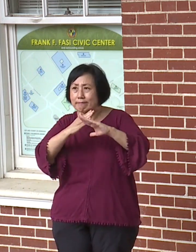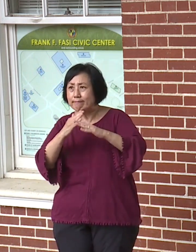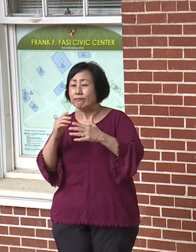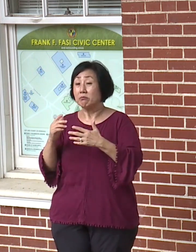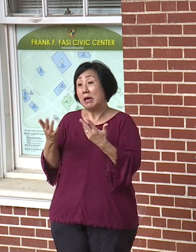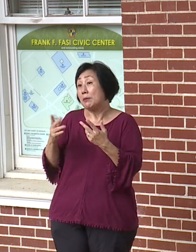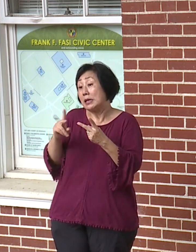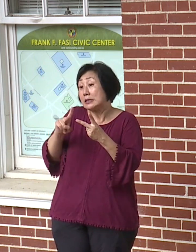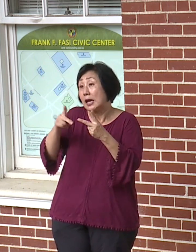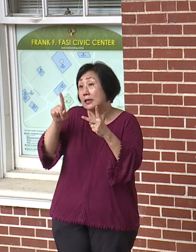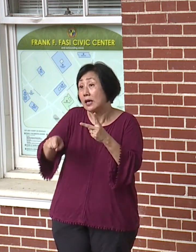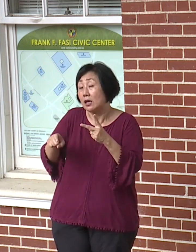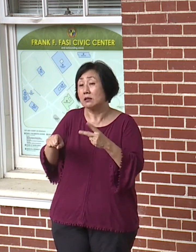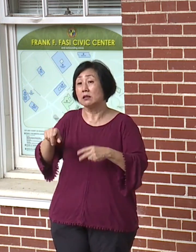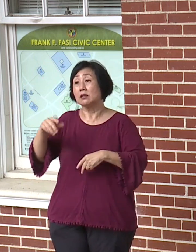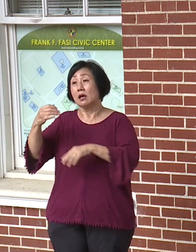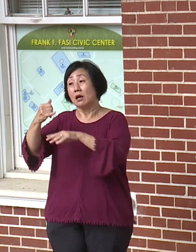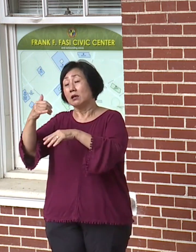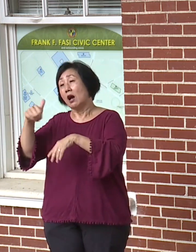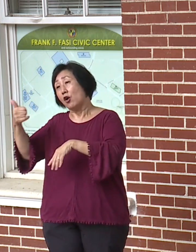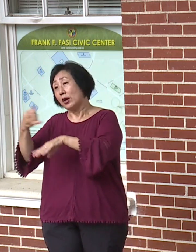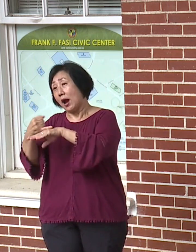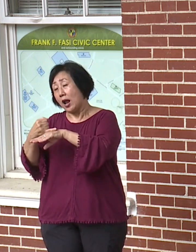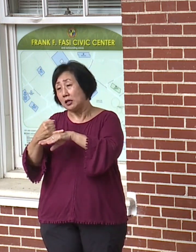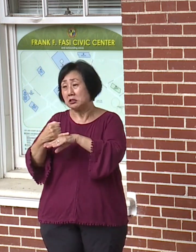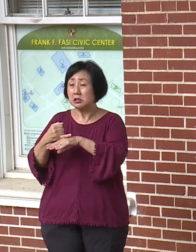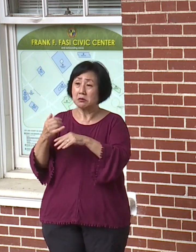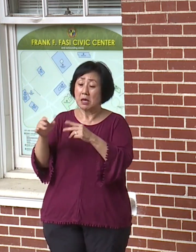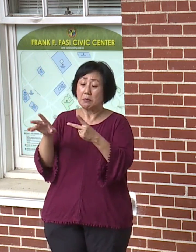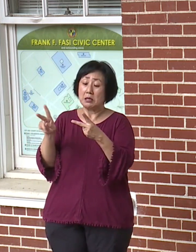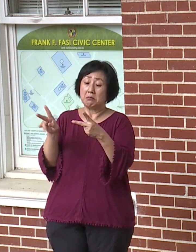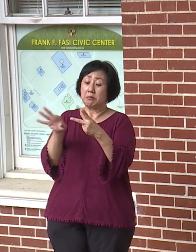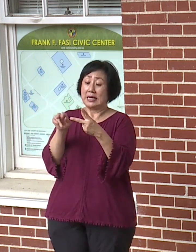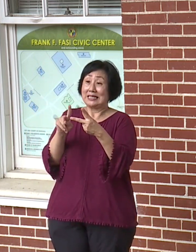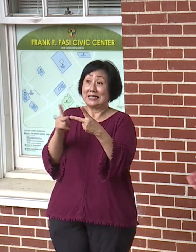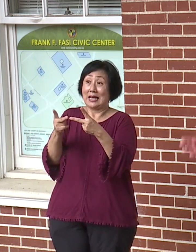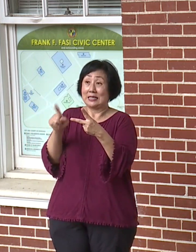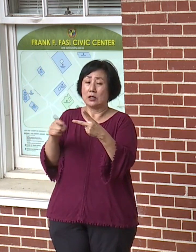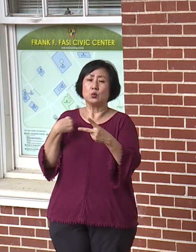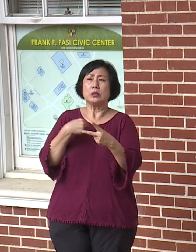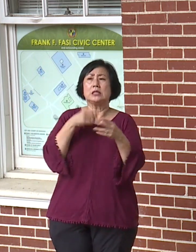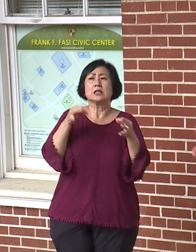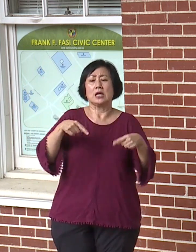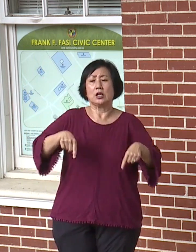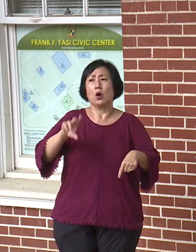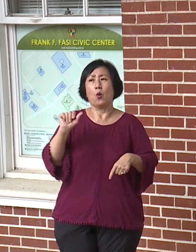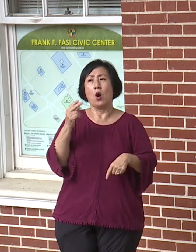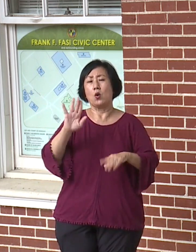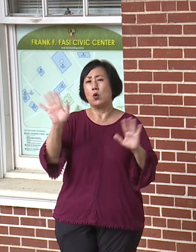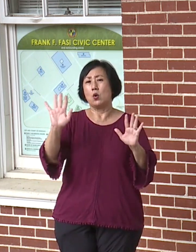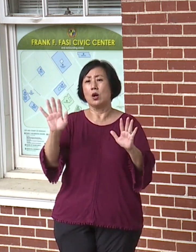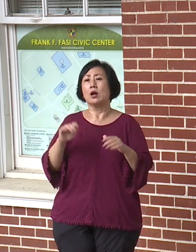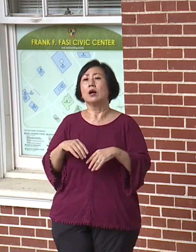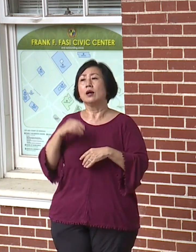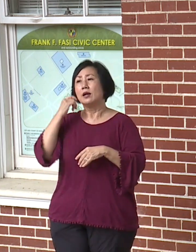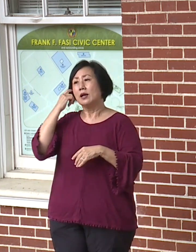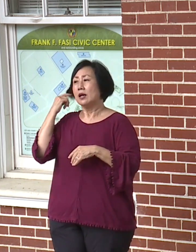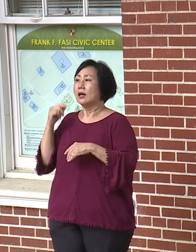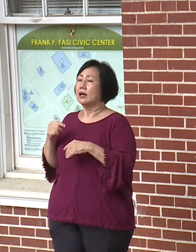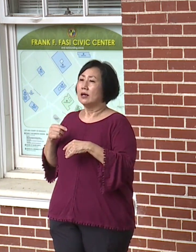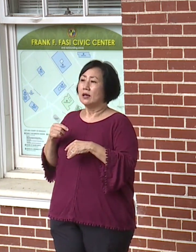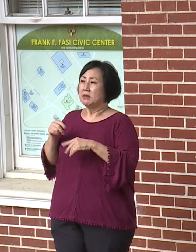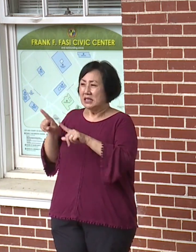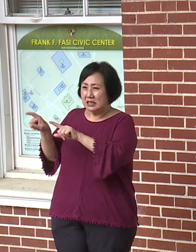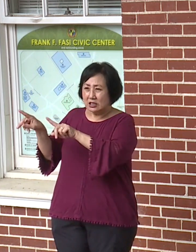second test. You know, some of the other counties have talked about that. We elected not to based on the fact we'd be getting results from surveillance tests showing what's out